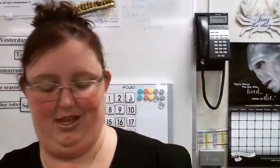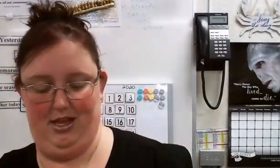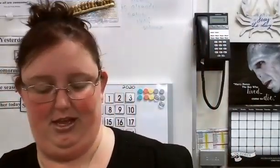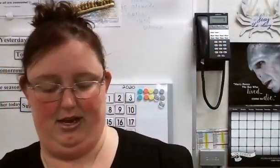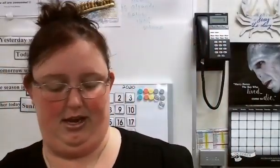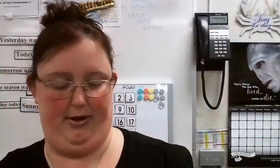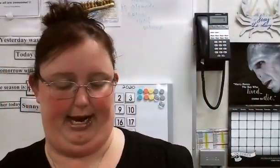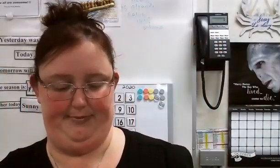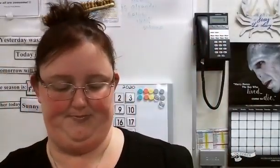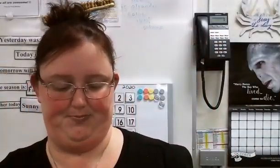All right.